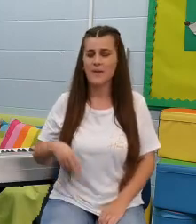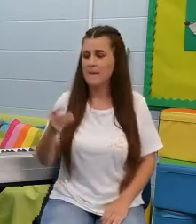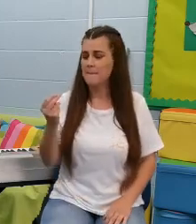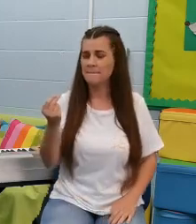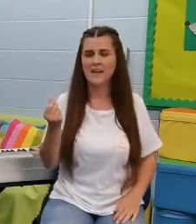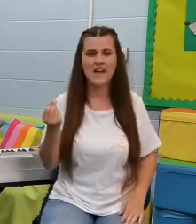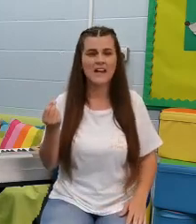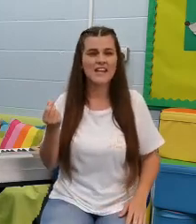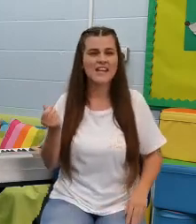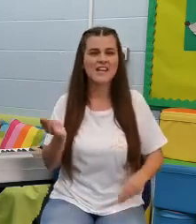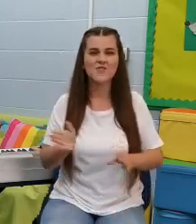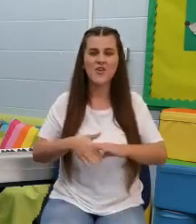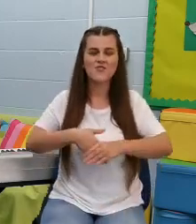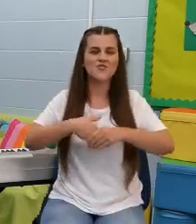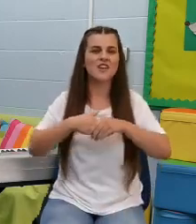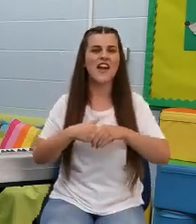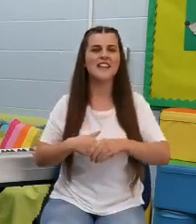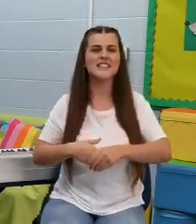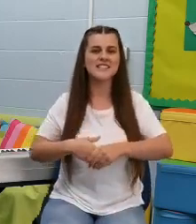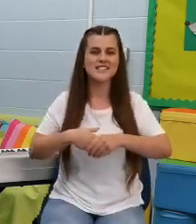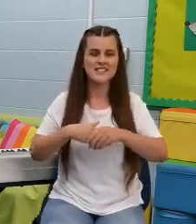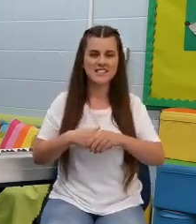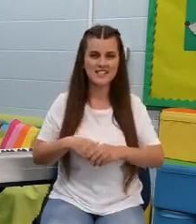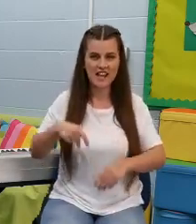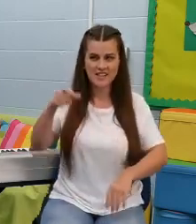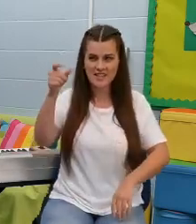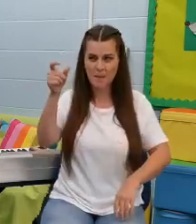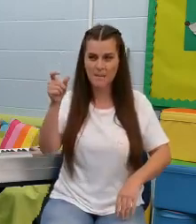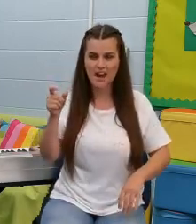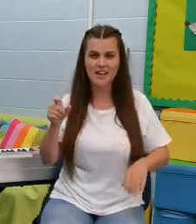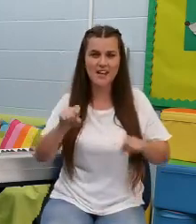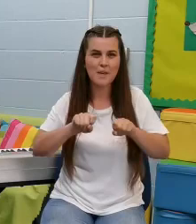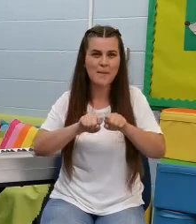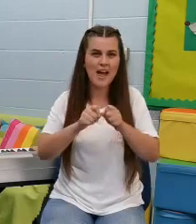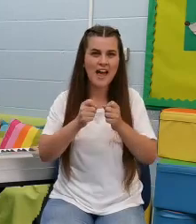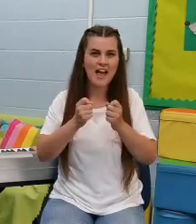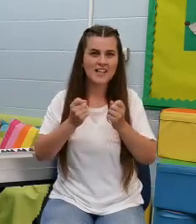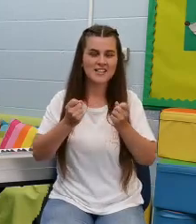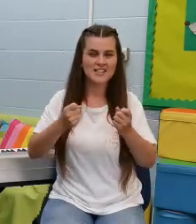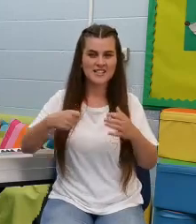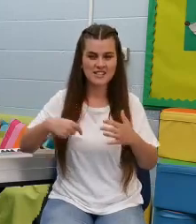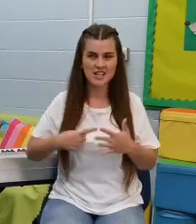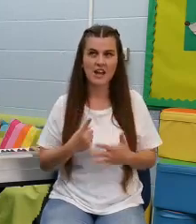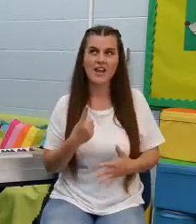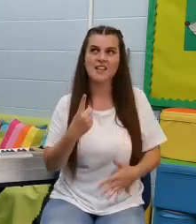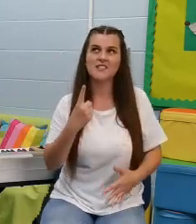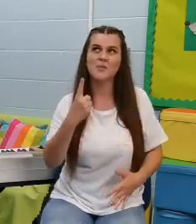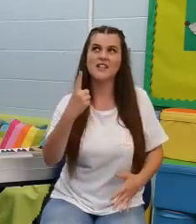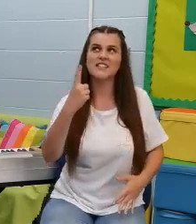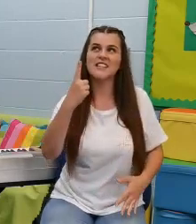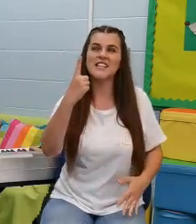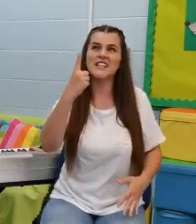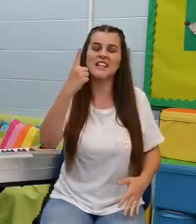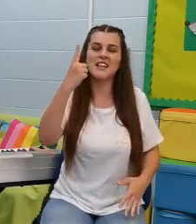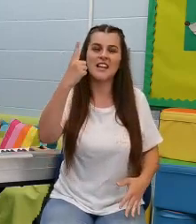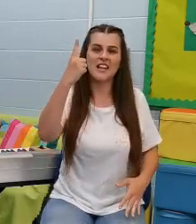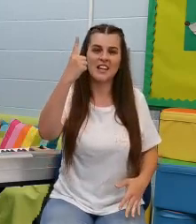Barely even friends, that's a body man's unexpected thing